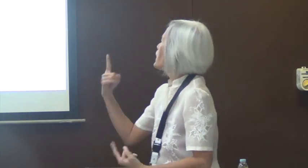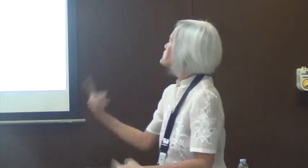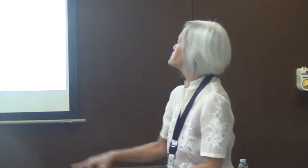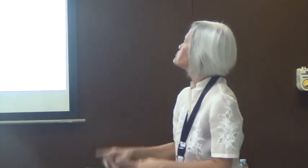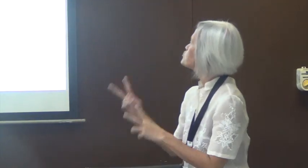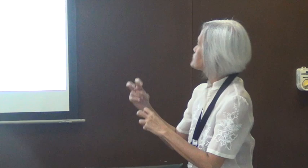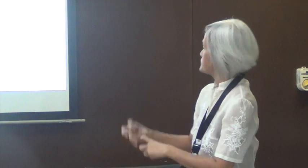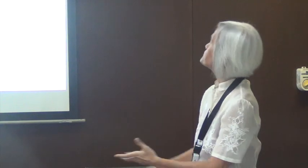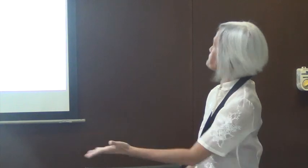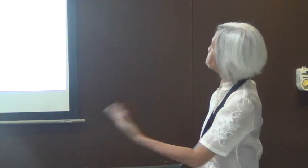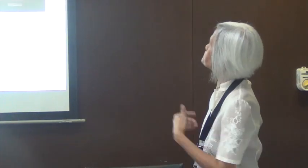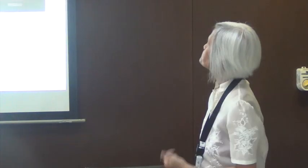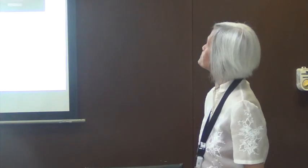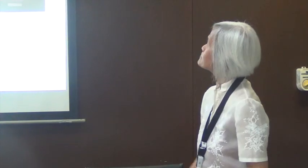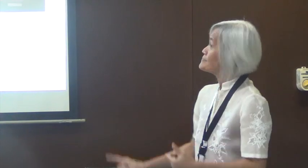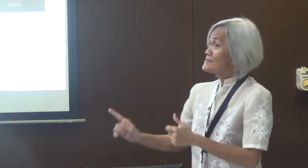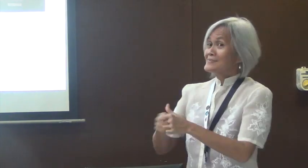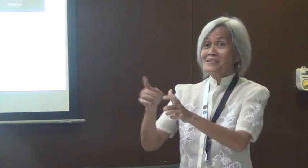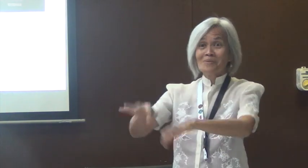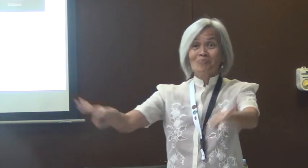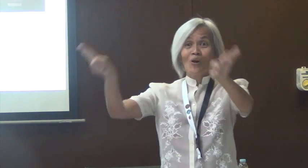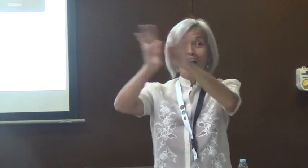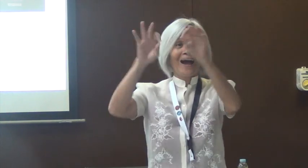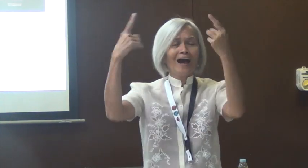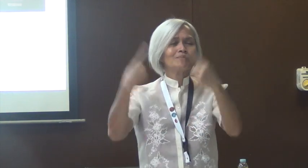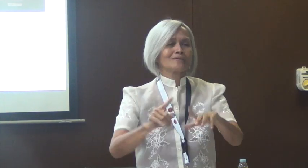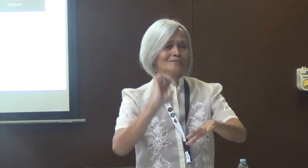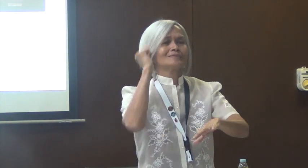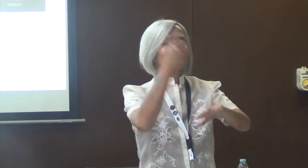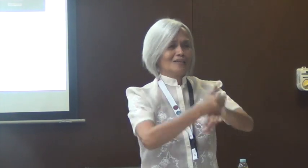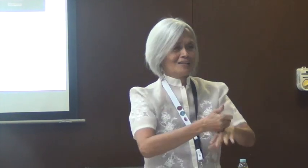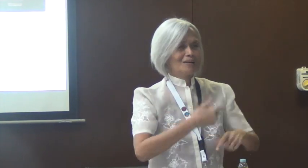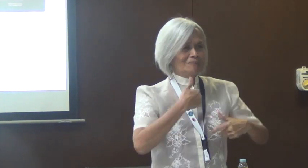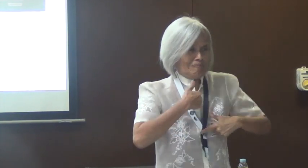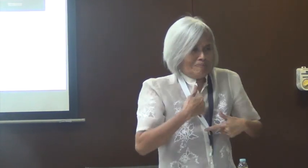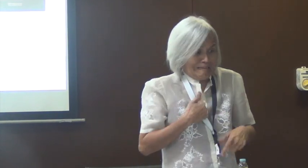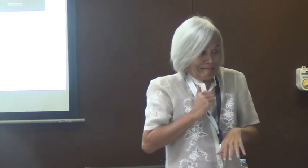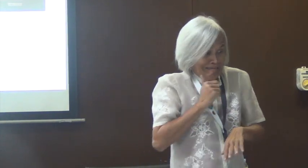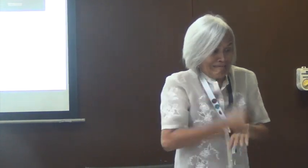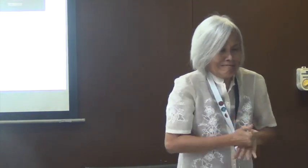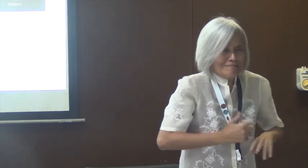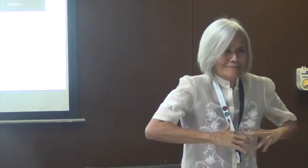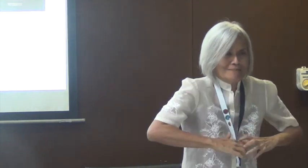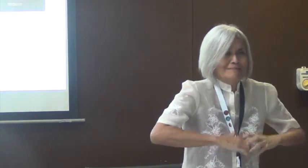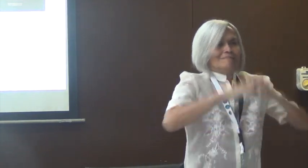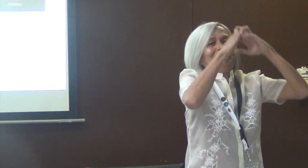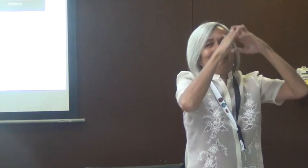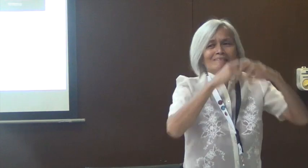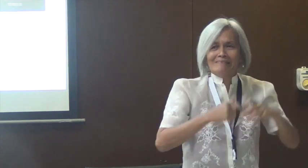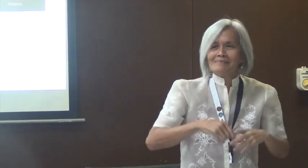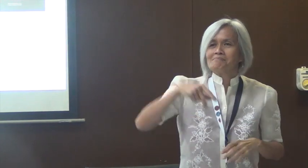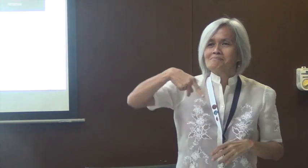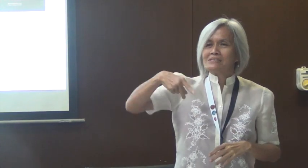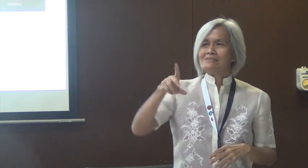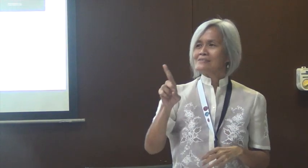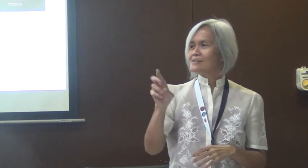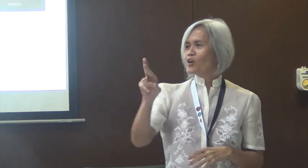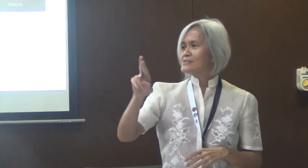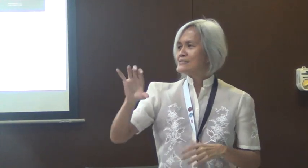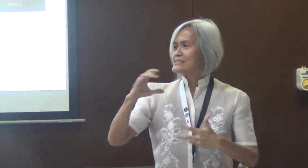these are the things that have happened. So one very important development is the establishment of the Philippine Deaf Resource